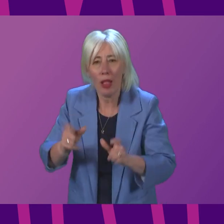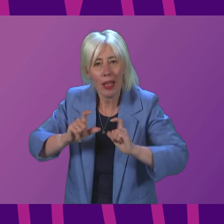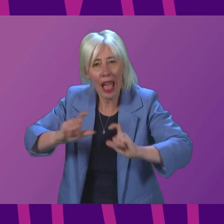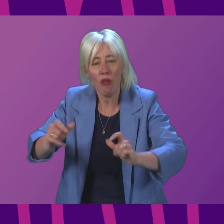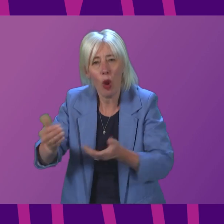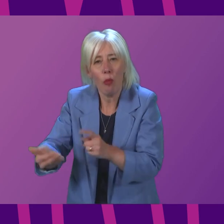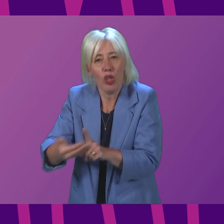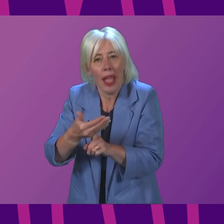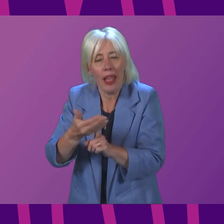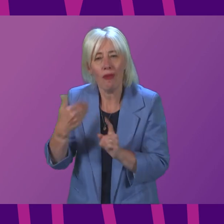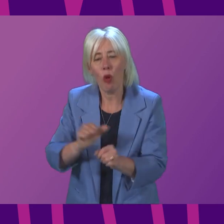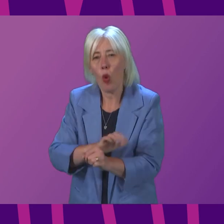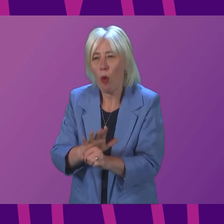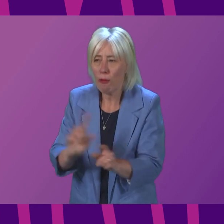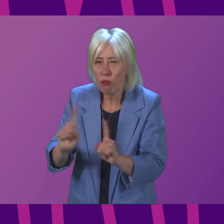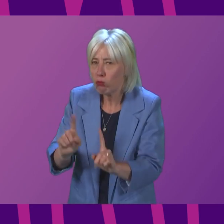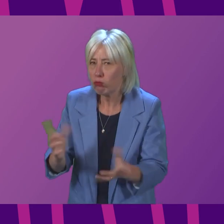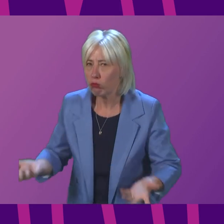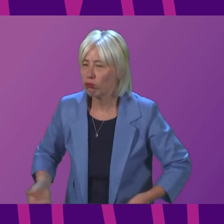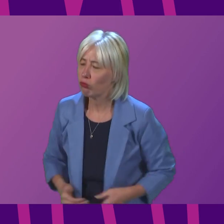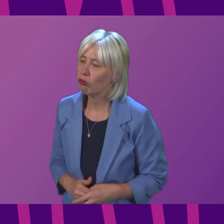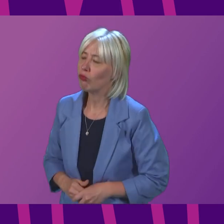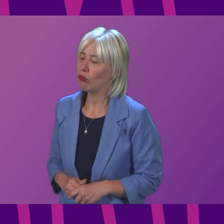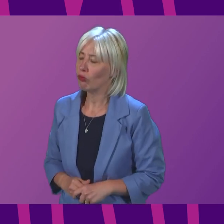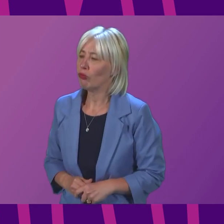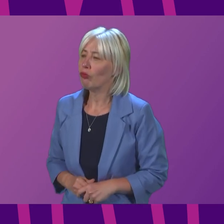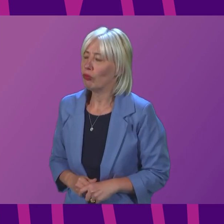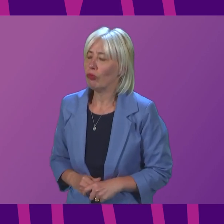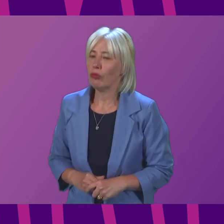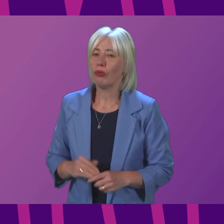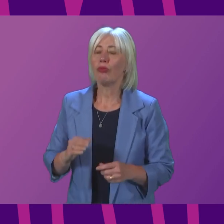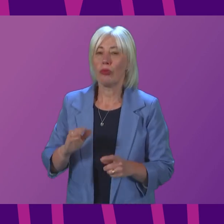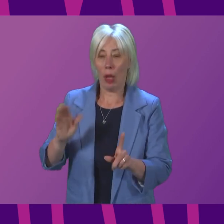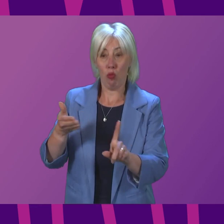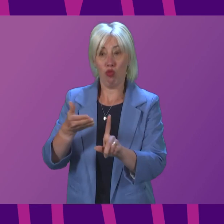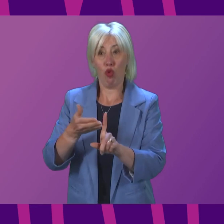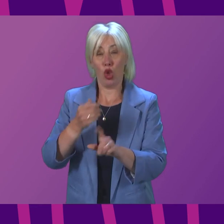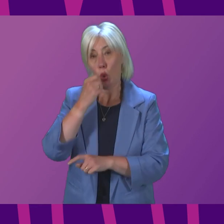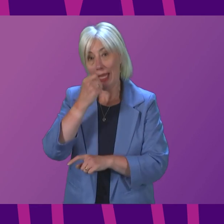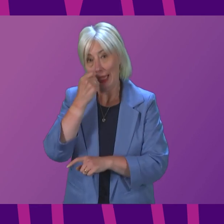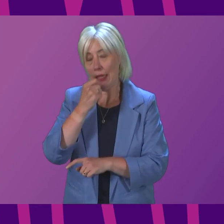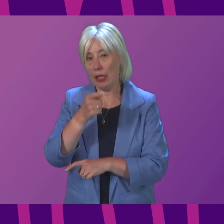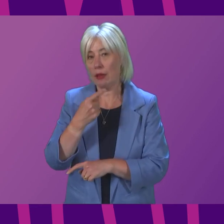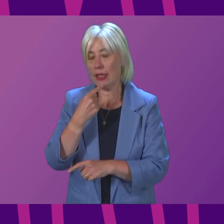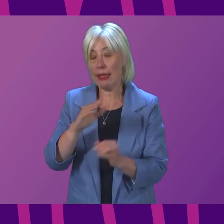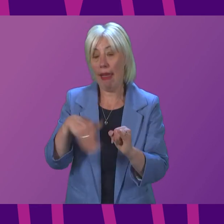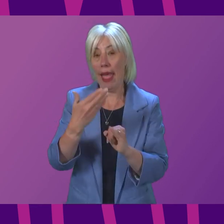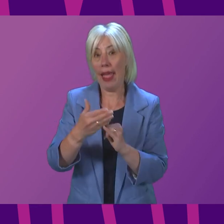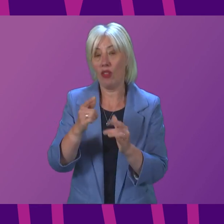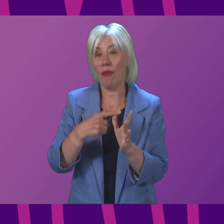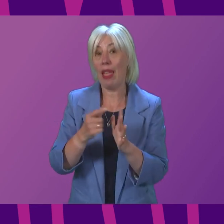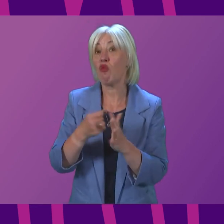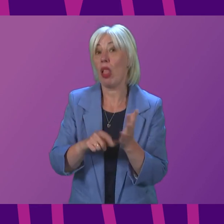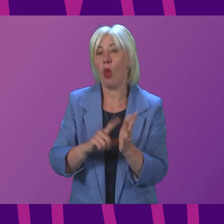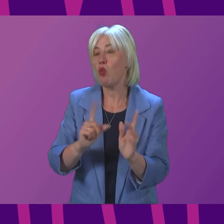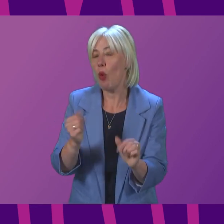protected from COVID? The First Minister. The set out our intended approach to testing after the end of April in the paper